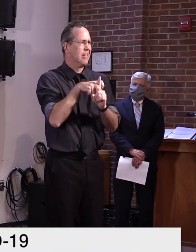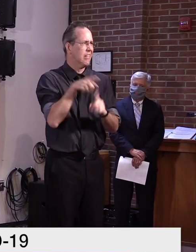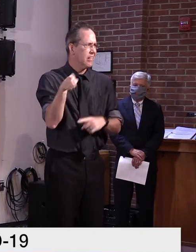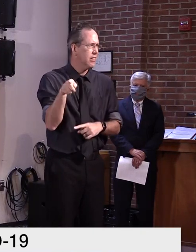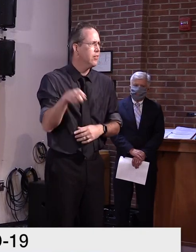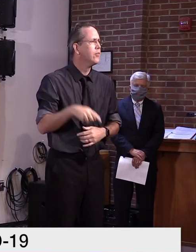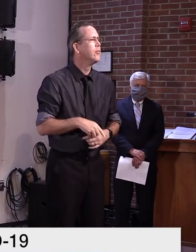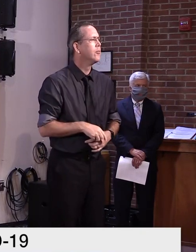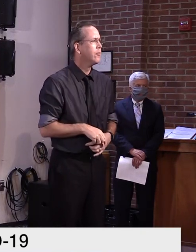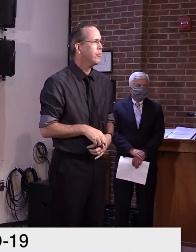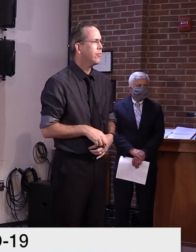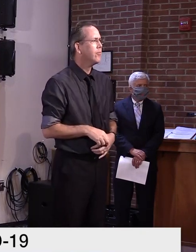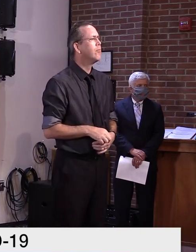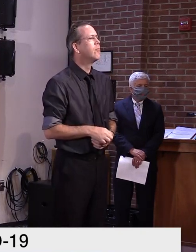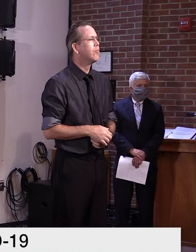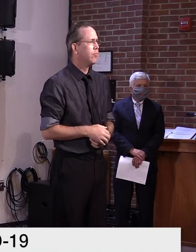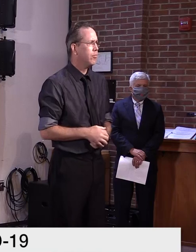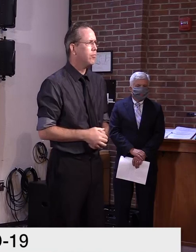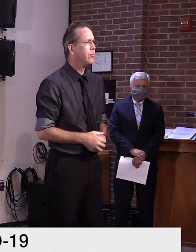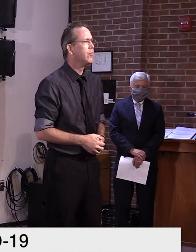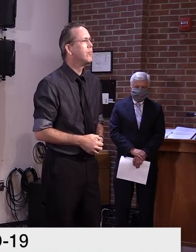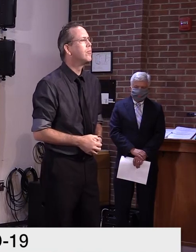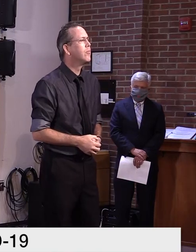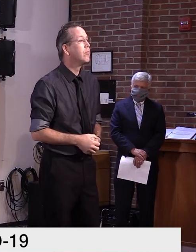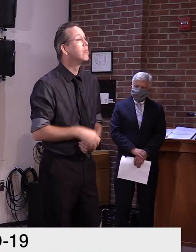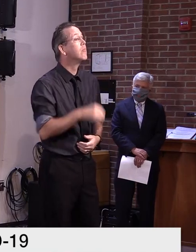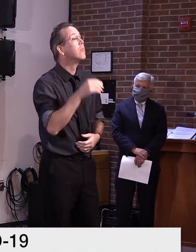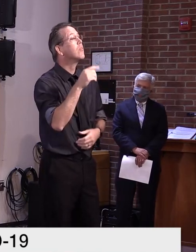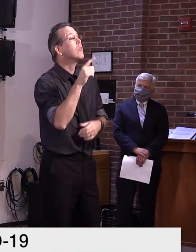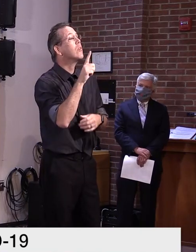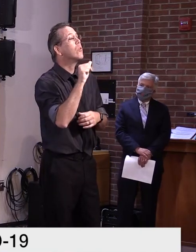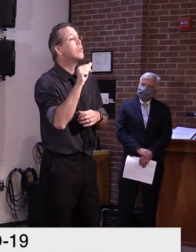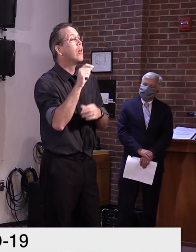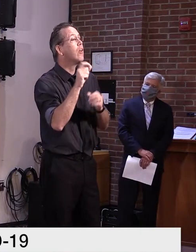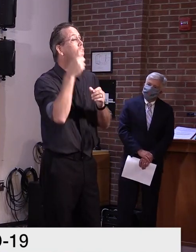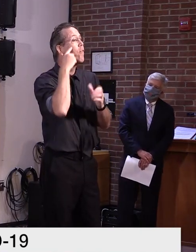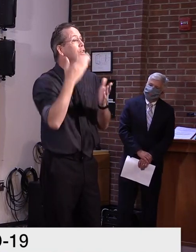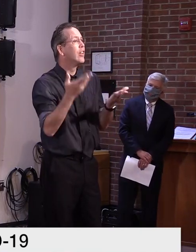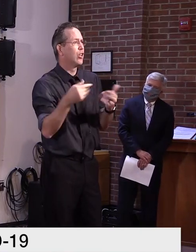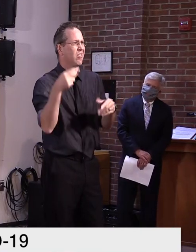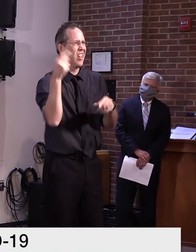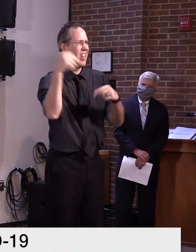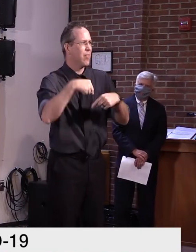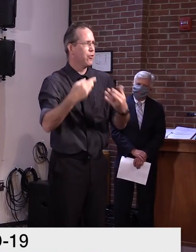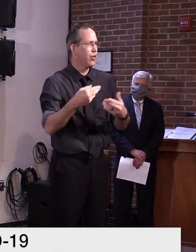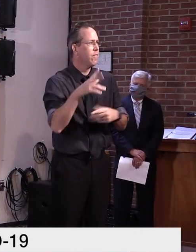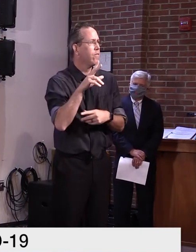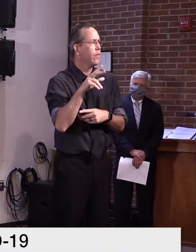Okay. We can certainly go there. Governor, do you have anything you want to say to that? Or